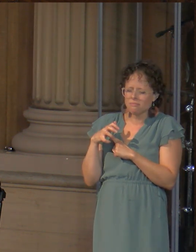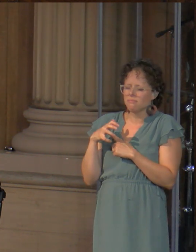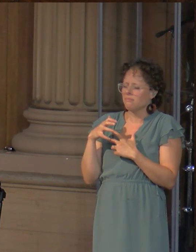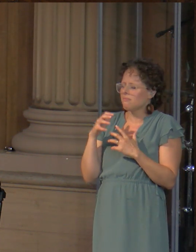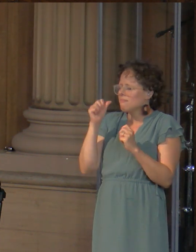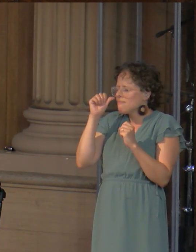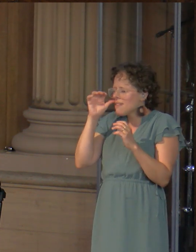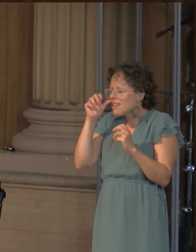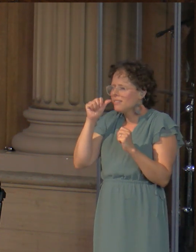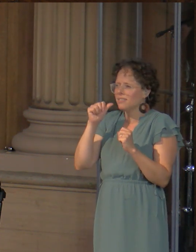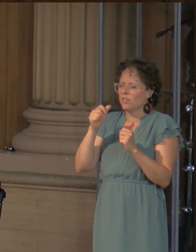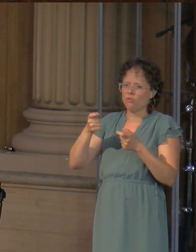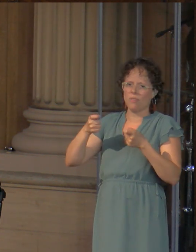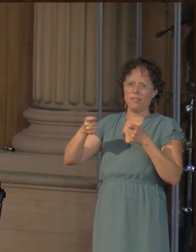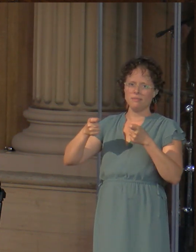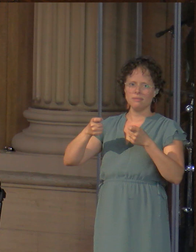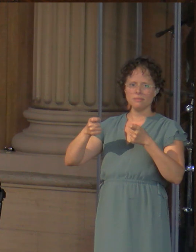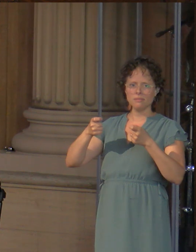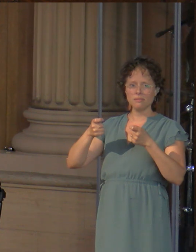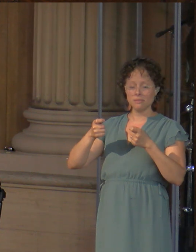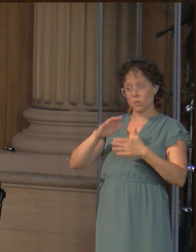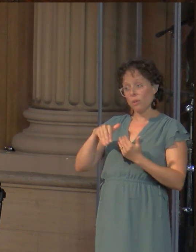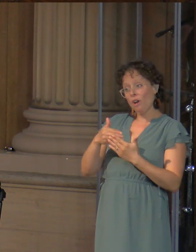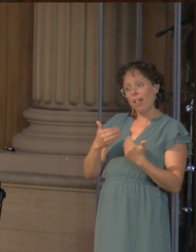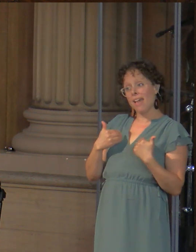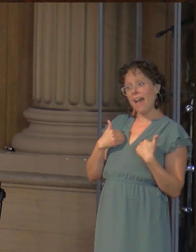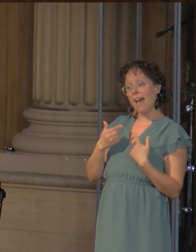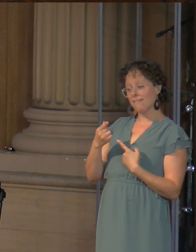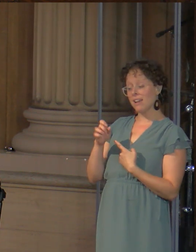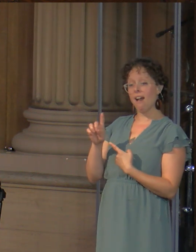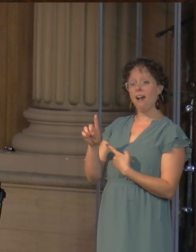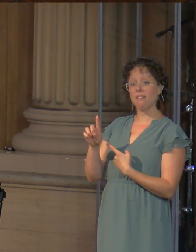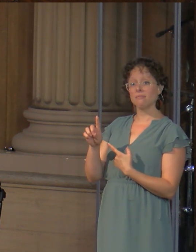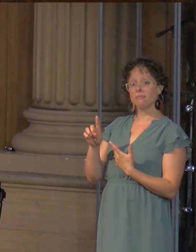We all have a God. It's not whether but which.